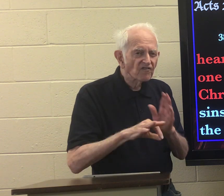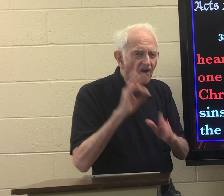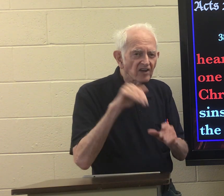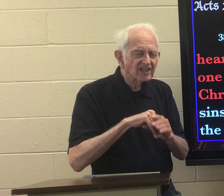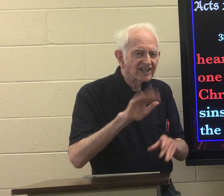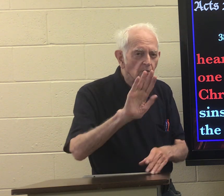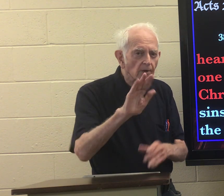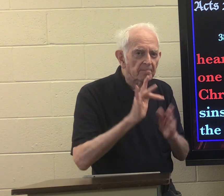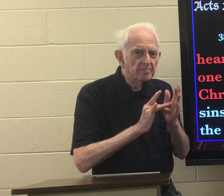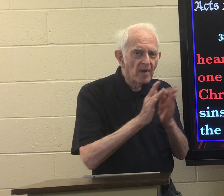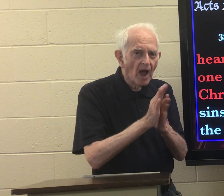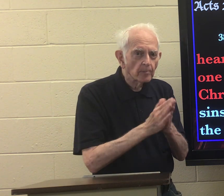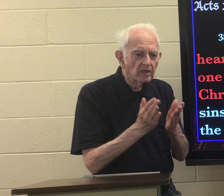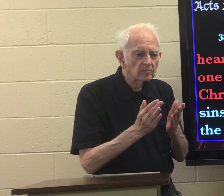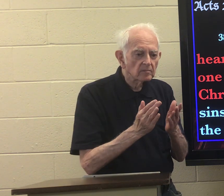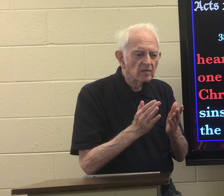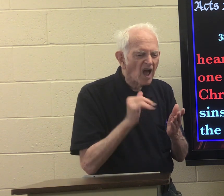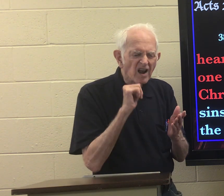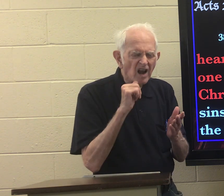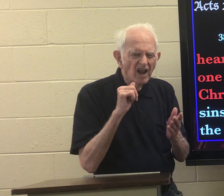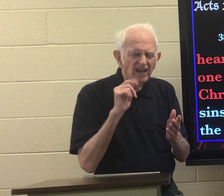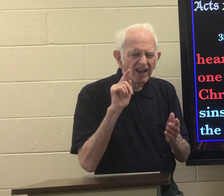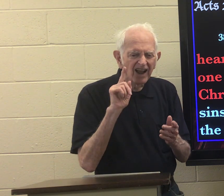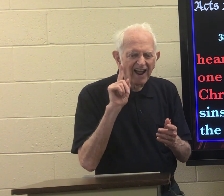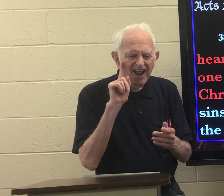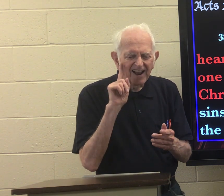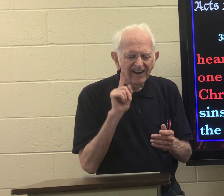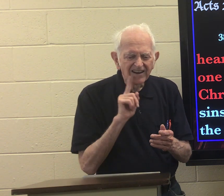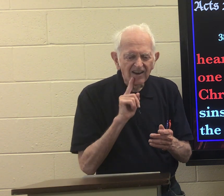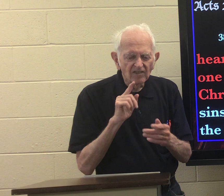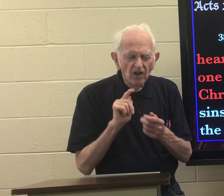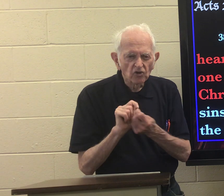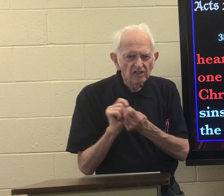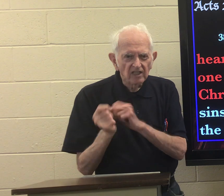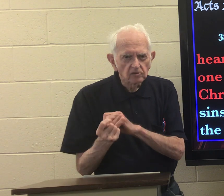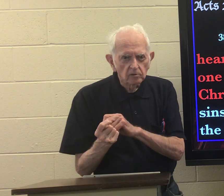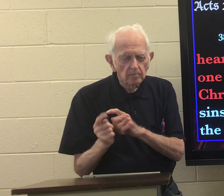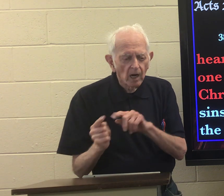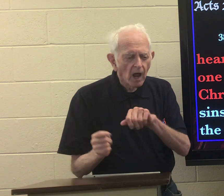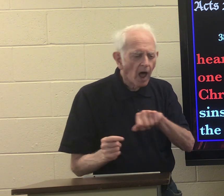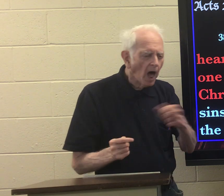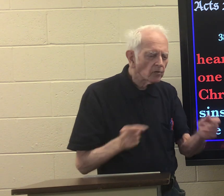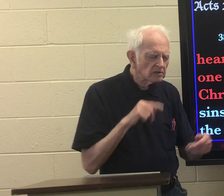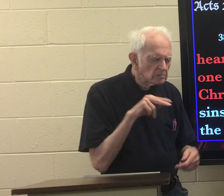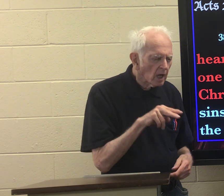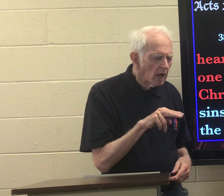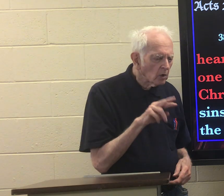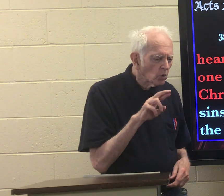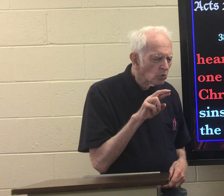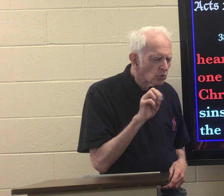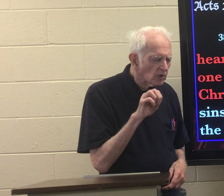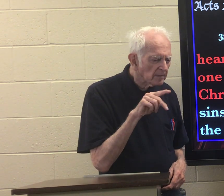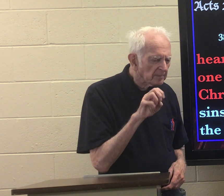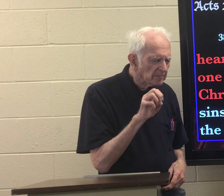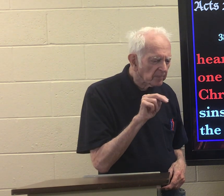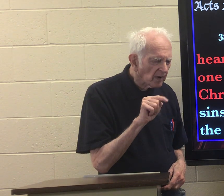you will find it in your Bible not in the death translation but others you'll see repent